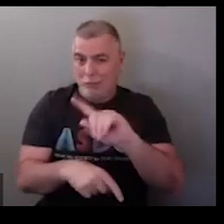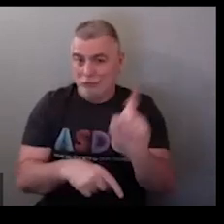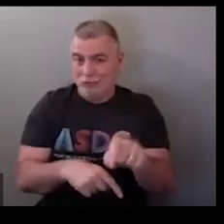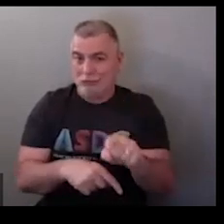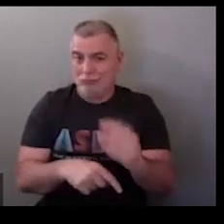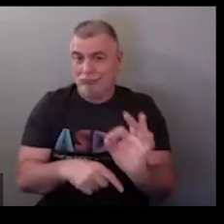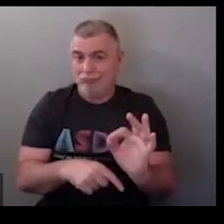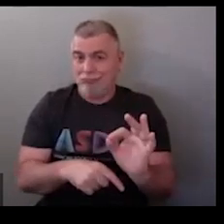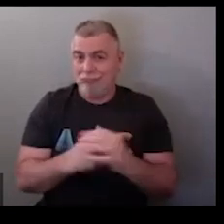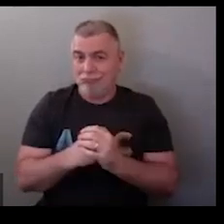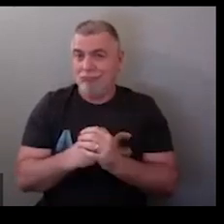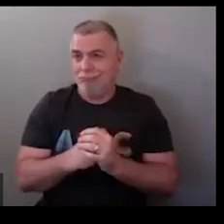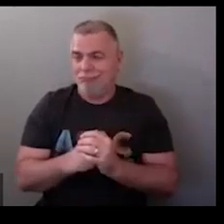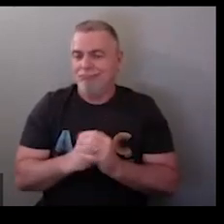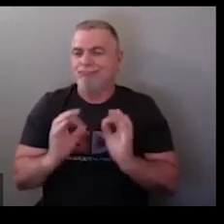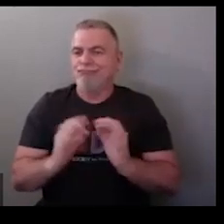question